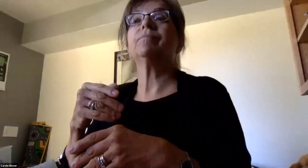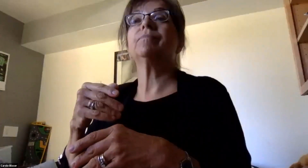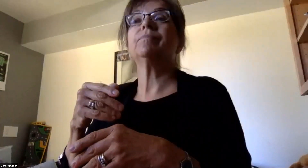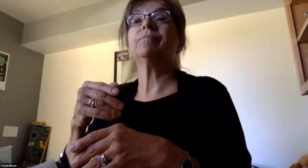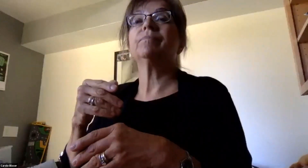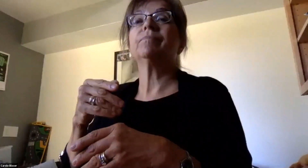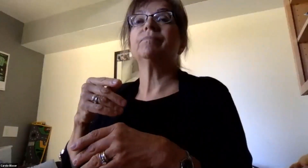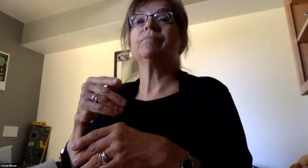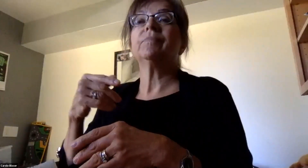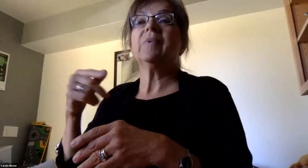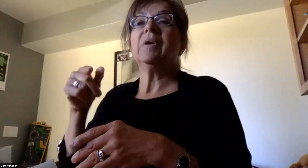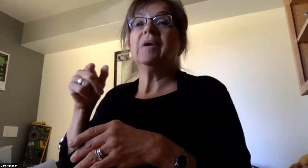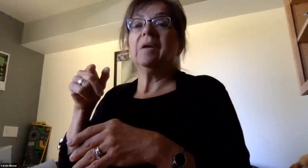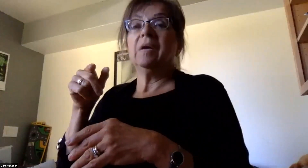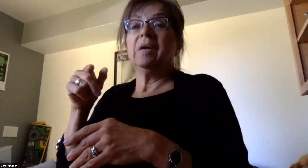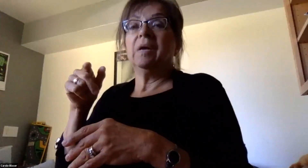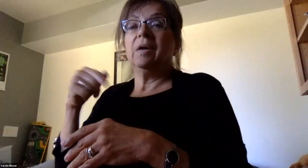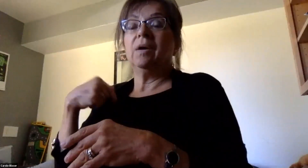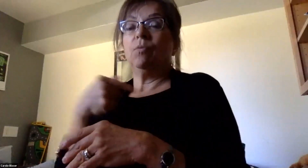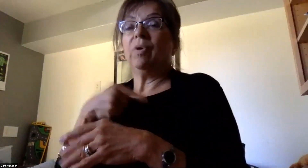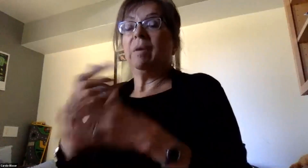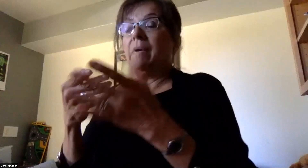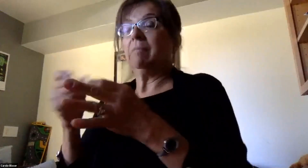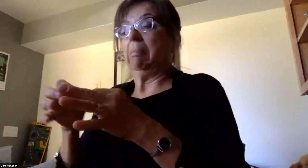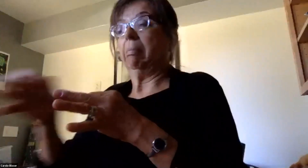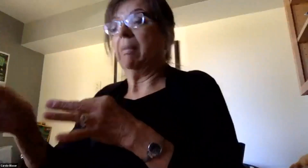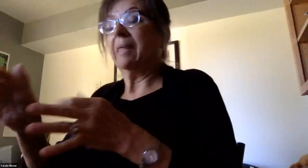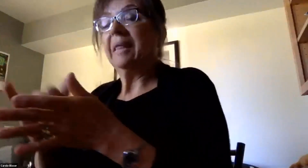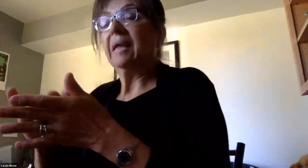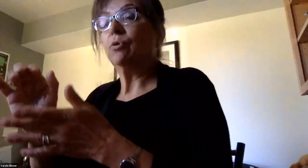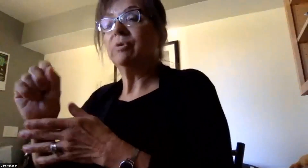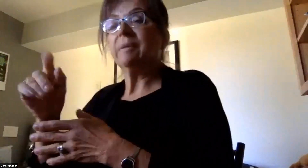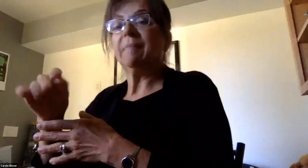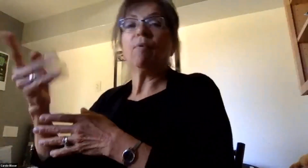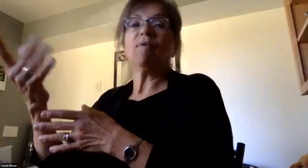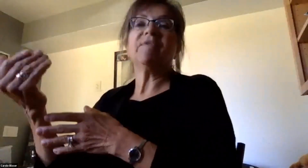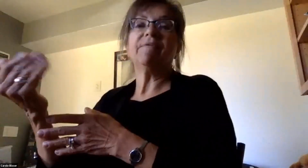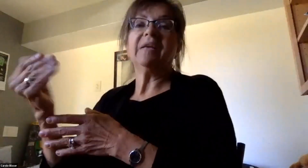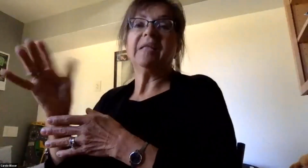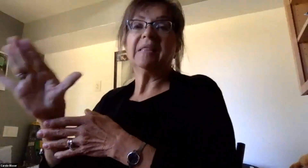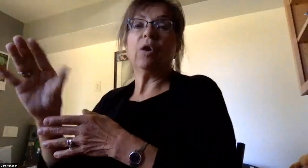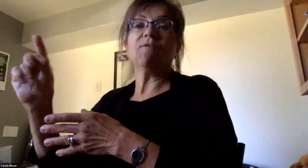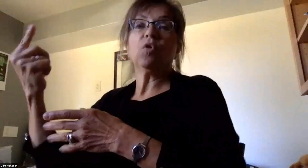Tuesday, September 15th, which will be the first day of instruction.